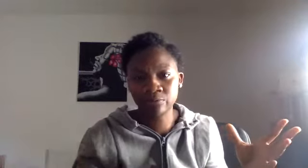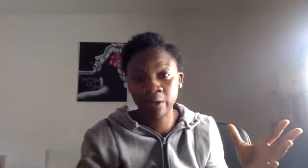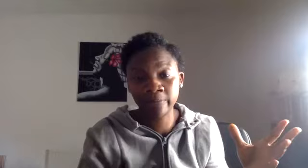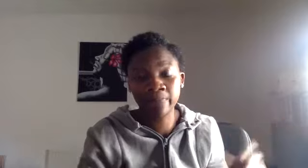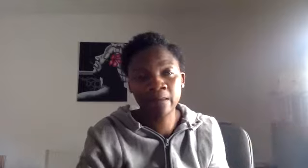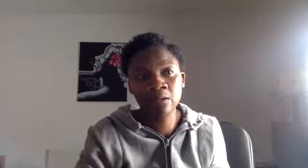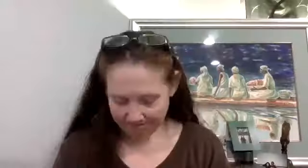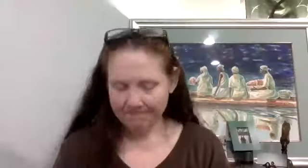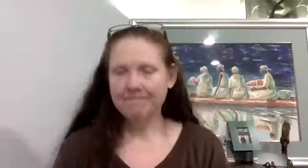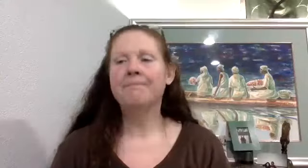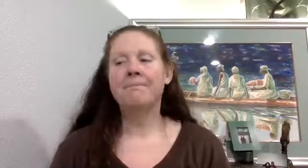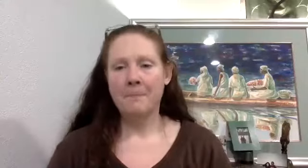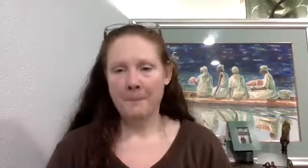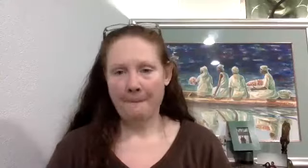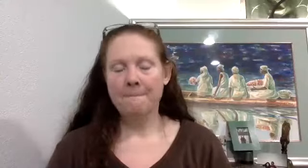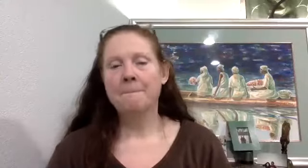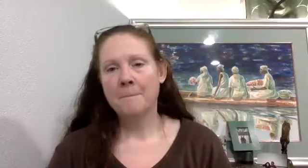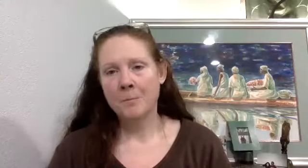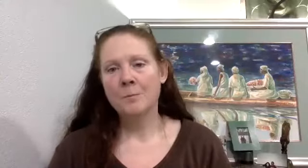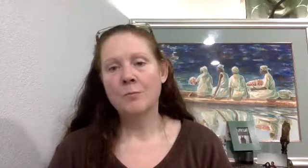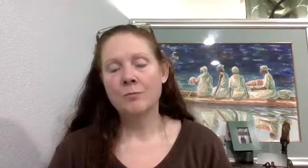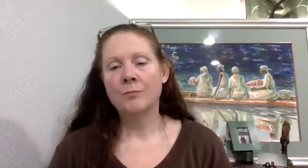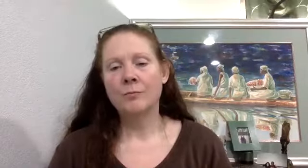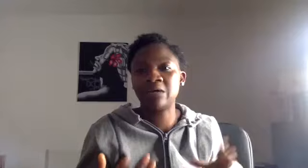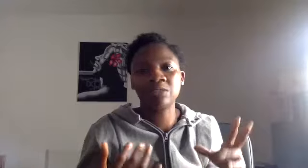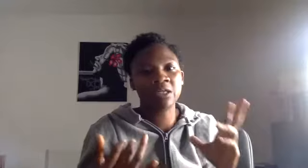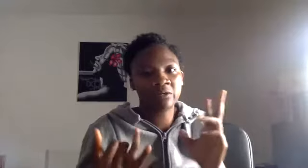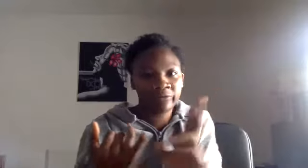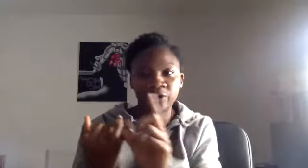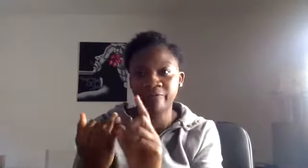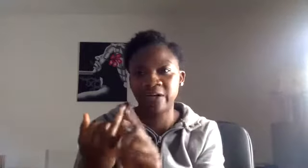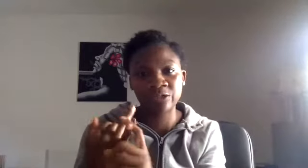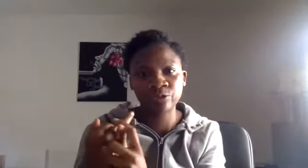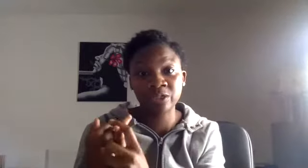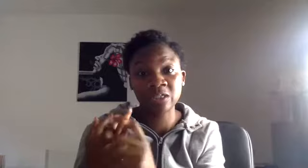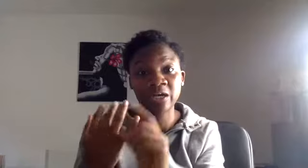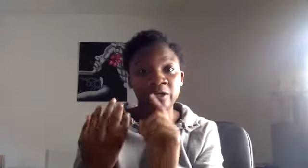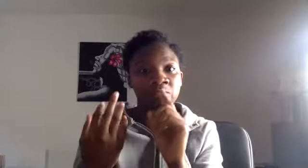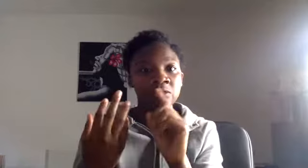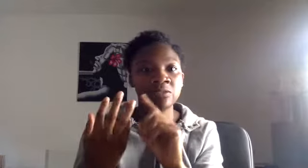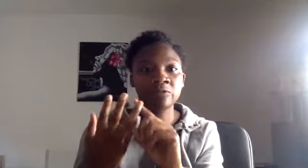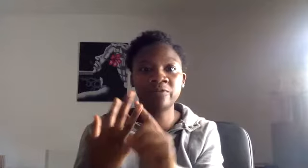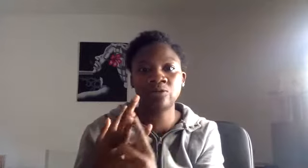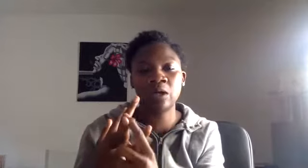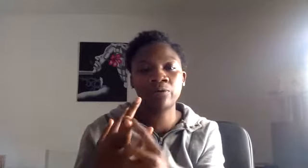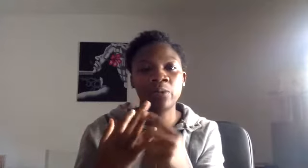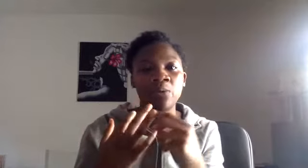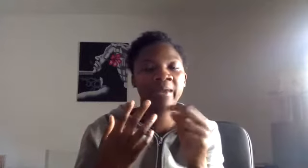right? Mm-hmm. And does that come down to, you know, financial concerns, physical health and well-being,